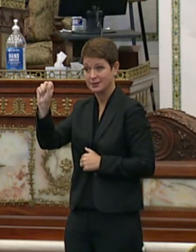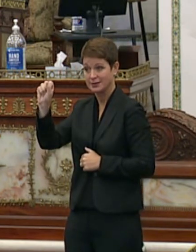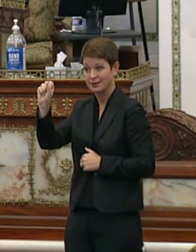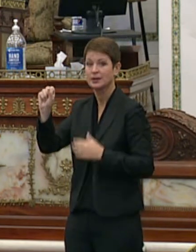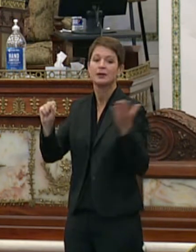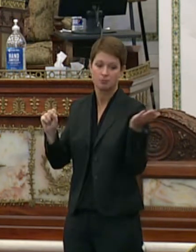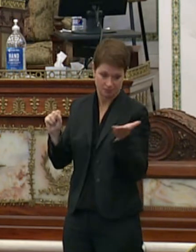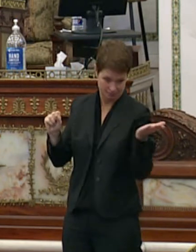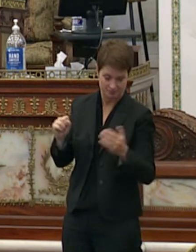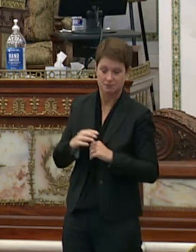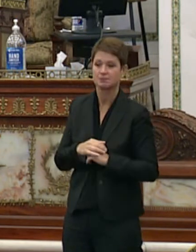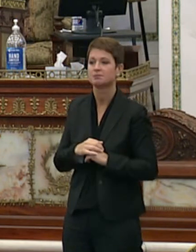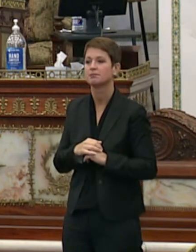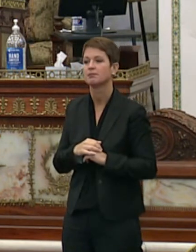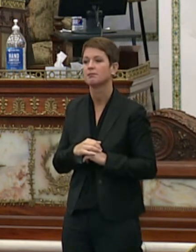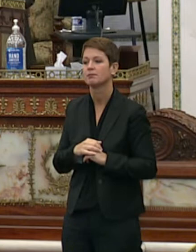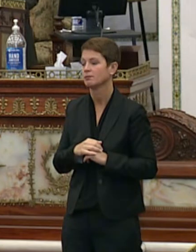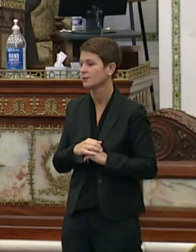Present.